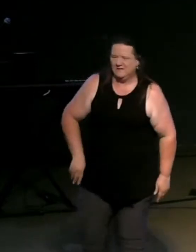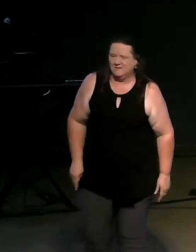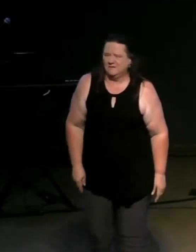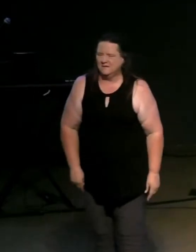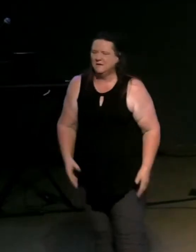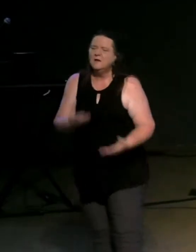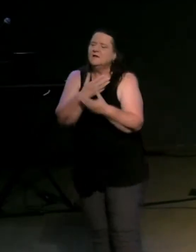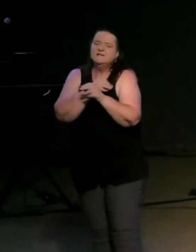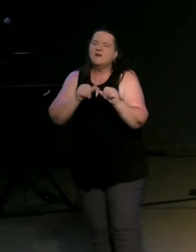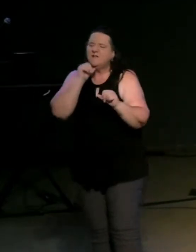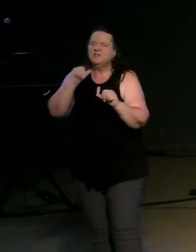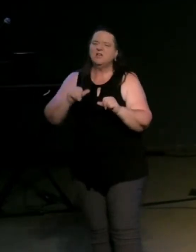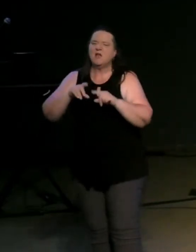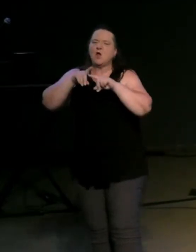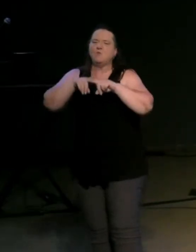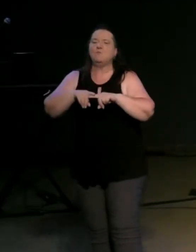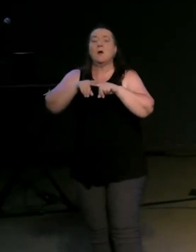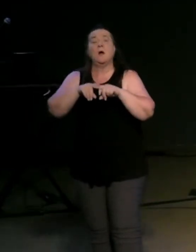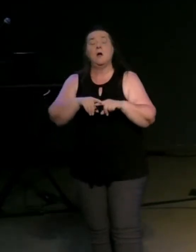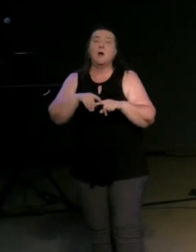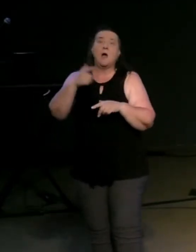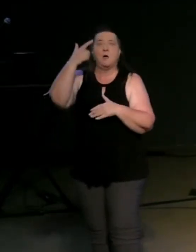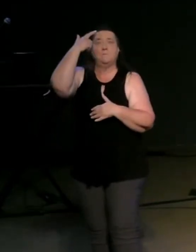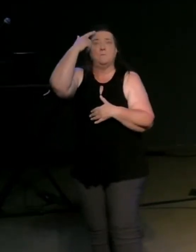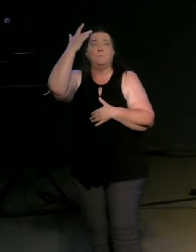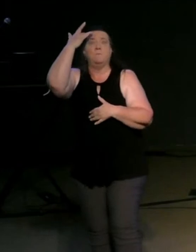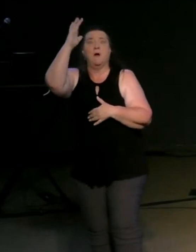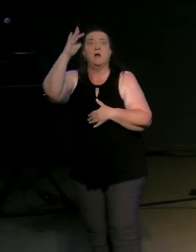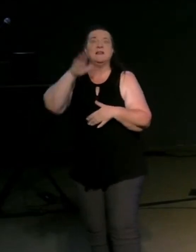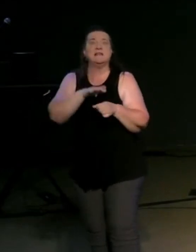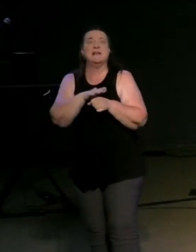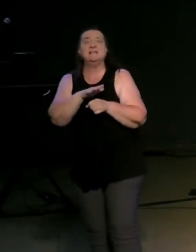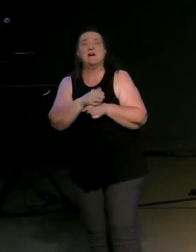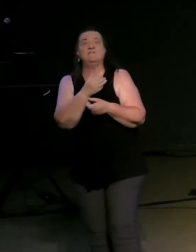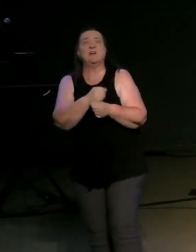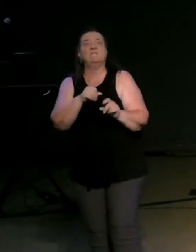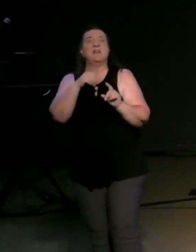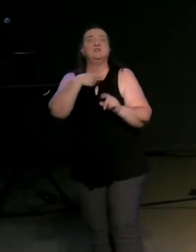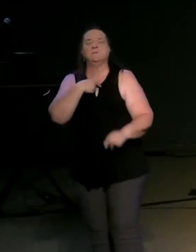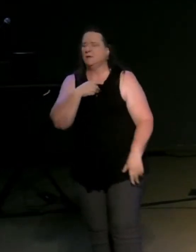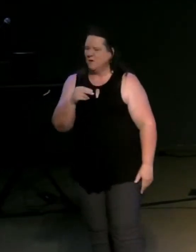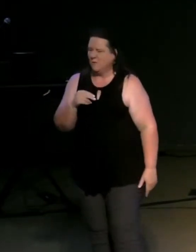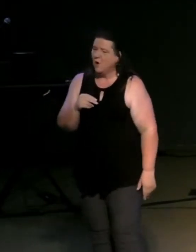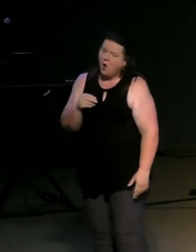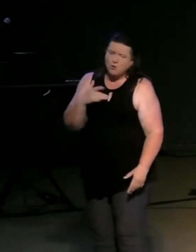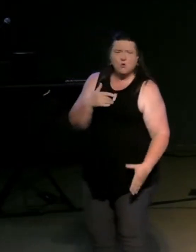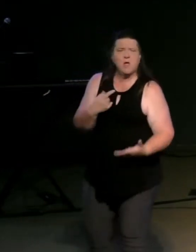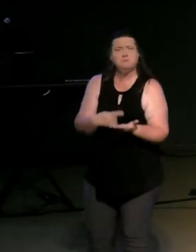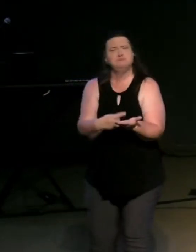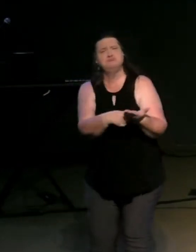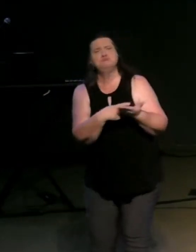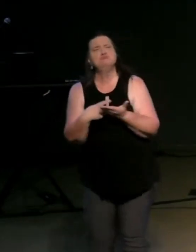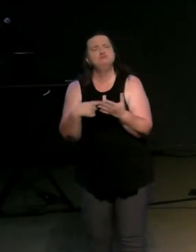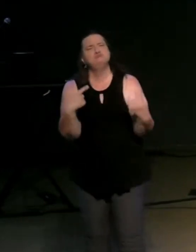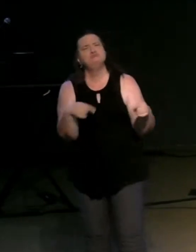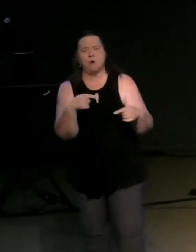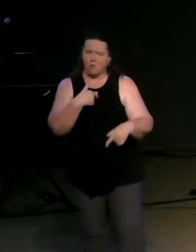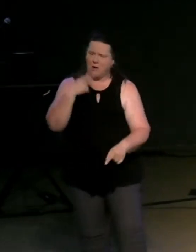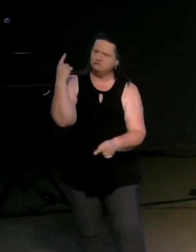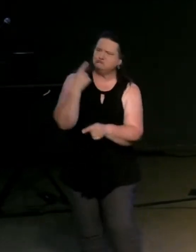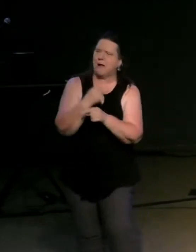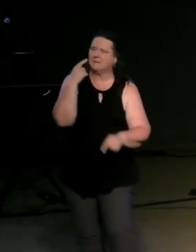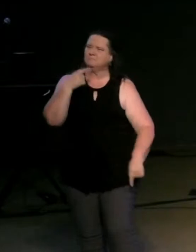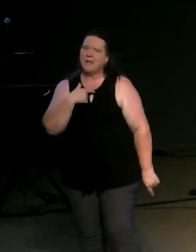knowledge alone we can debate with others and be right